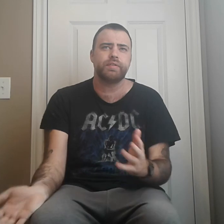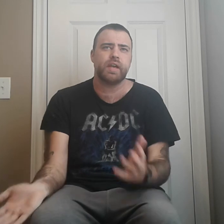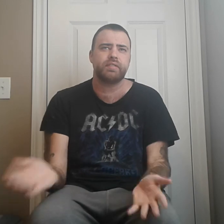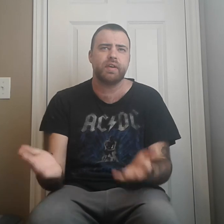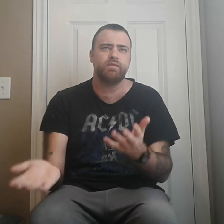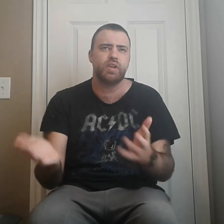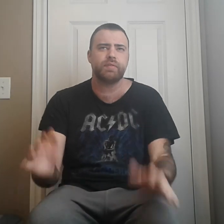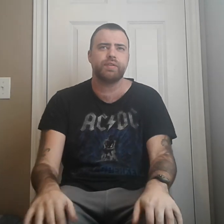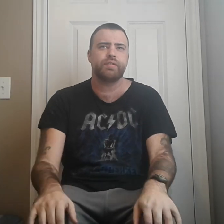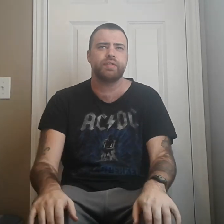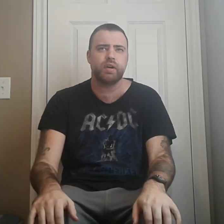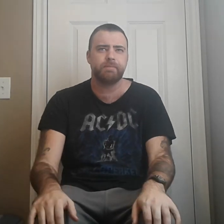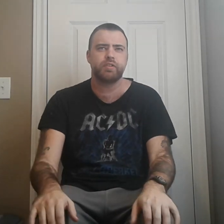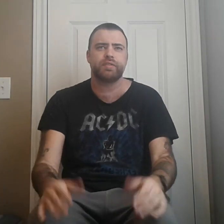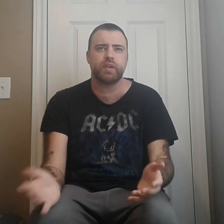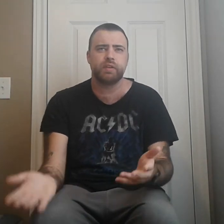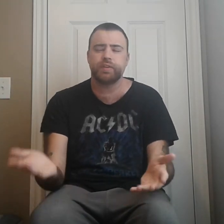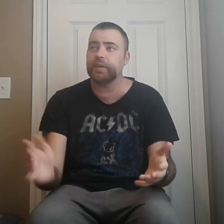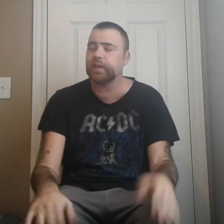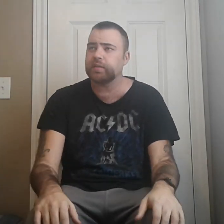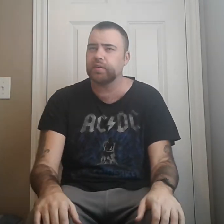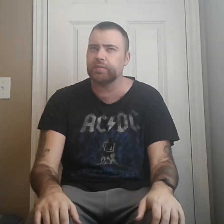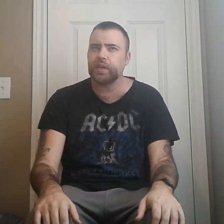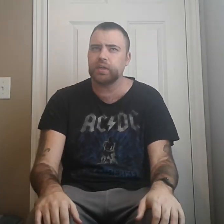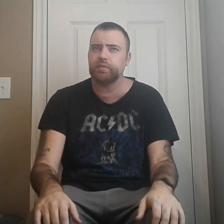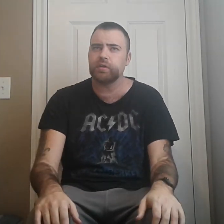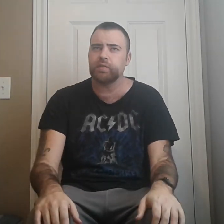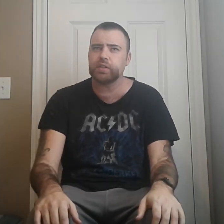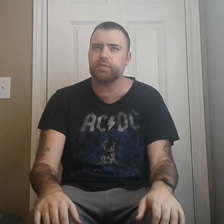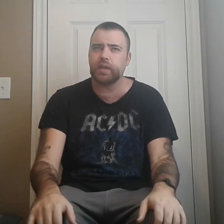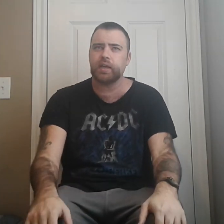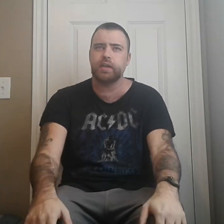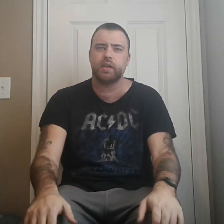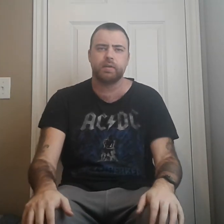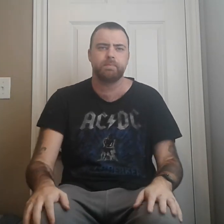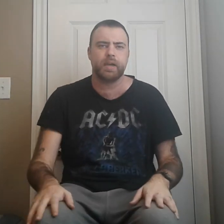that, something different. So, just celebrate that. So, thank you very much for that. And, uh, bye.